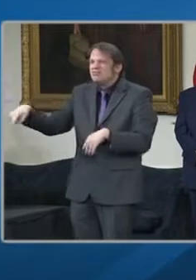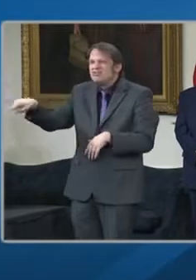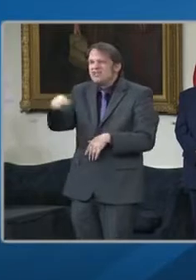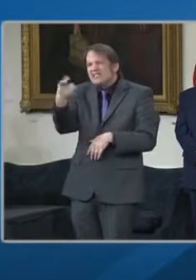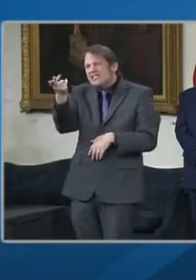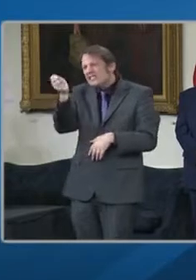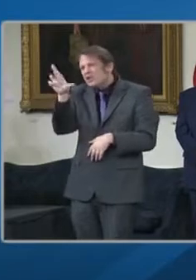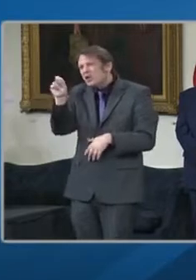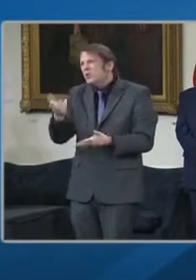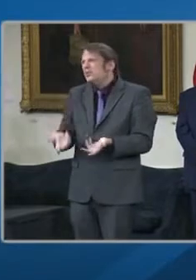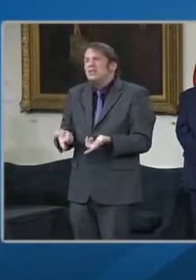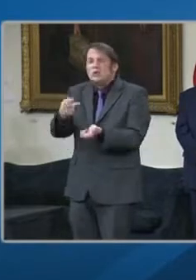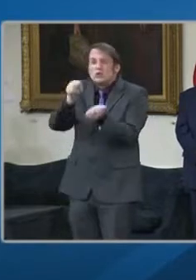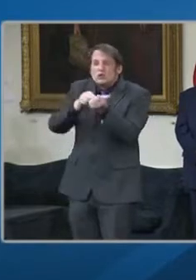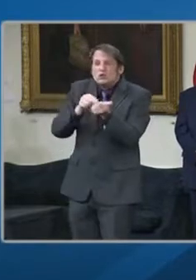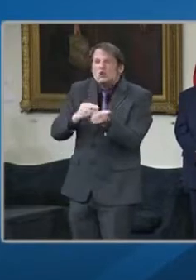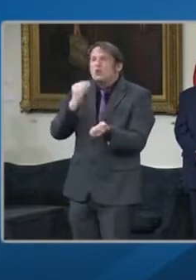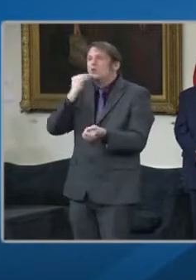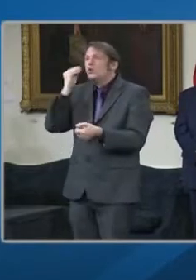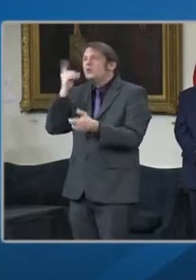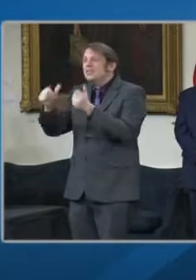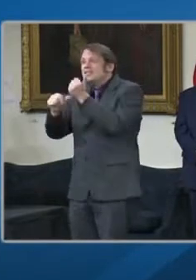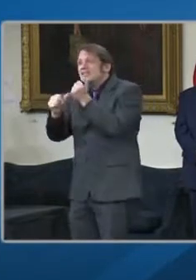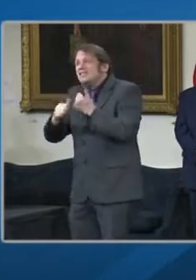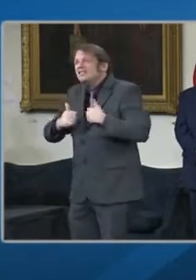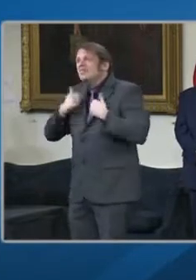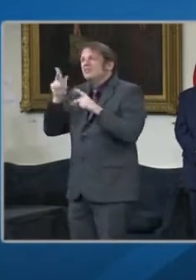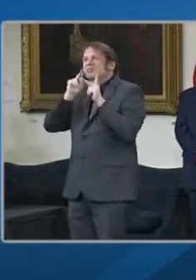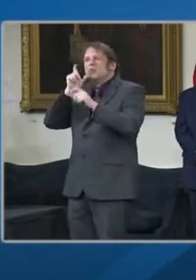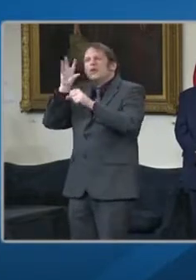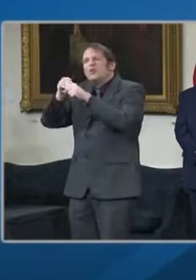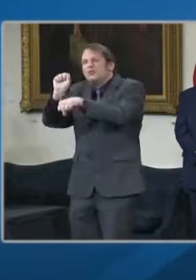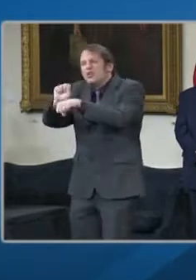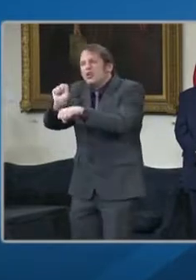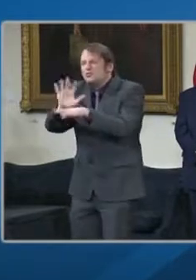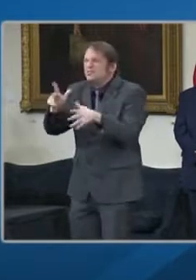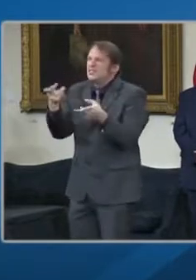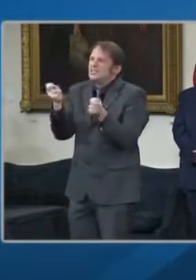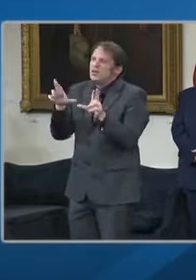an outside role with this very very strong state and the strong state response.